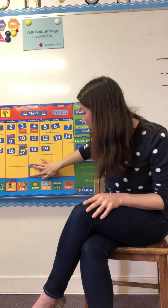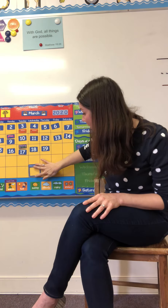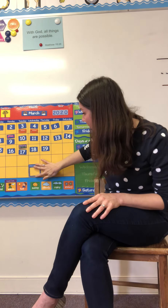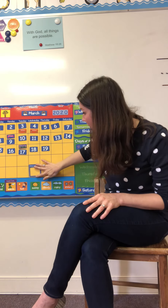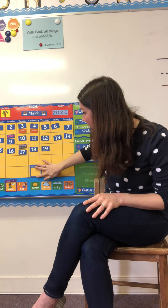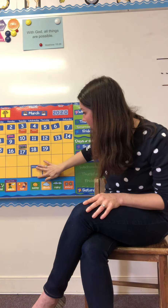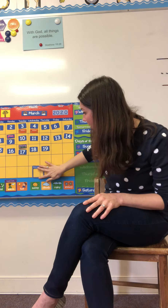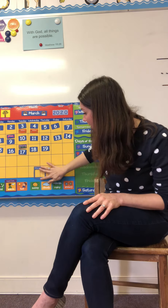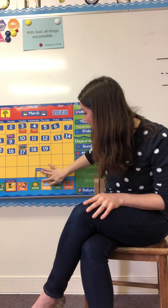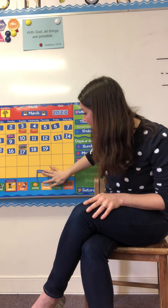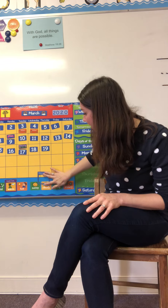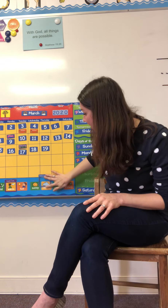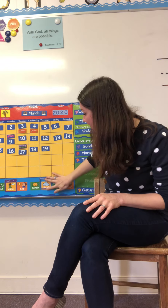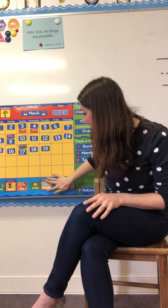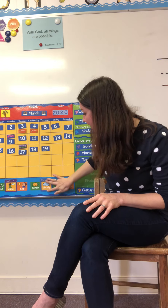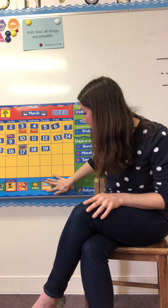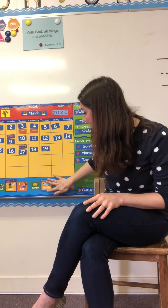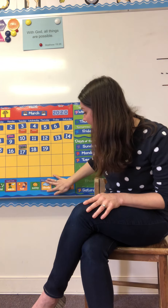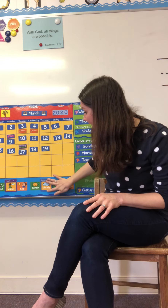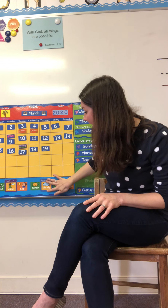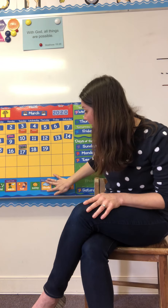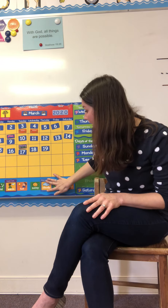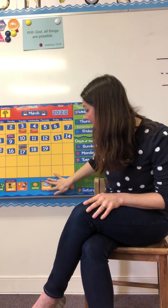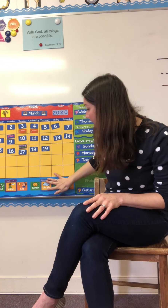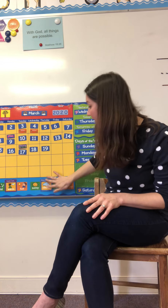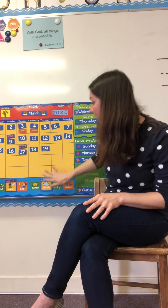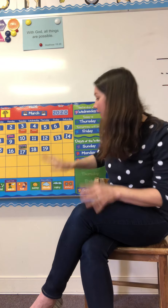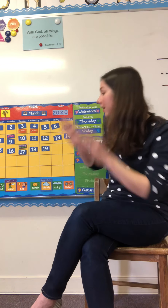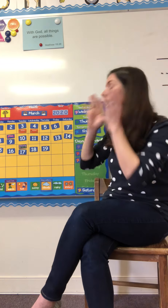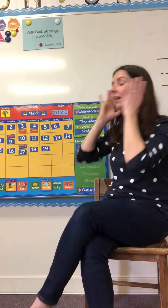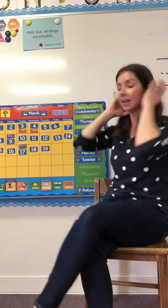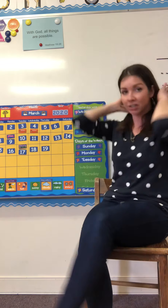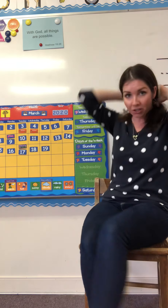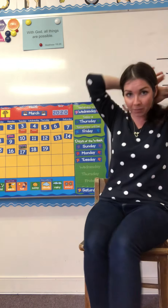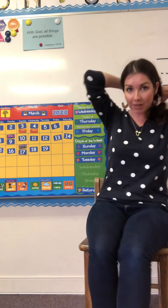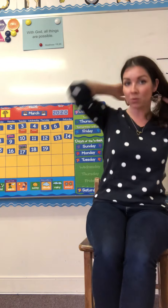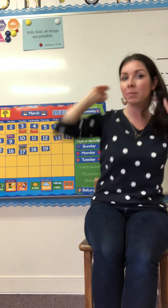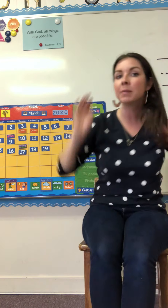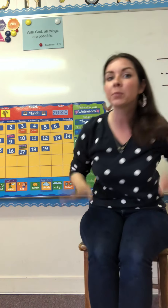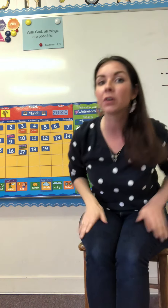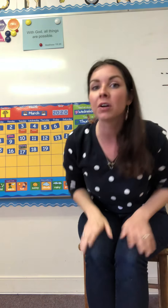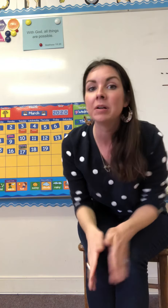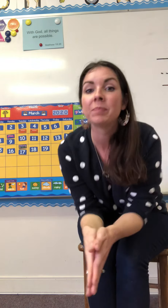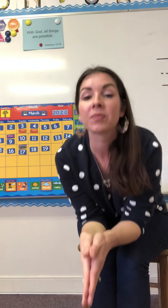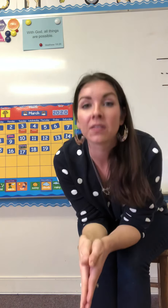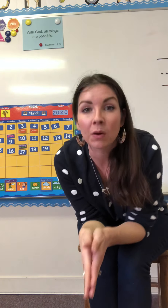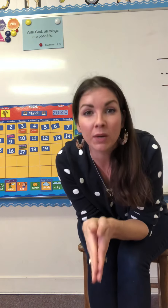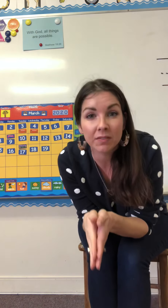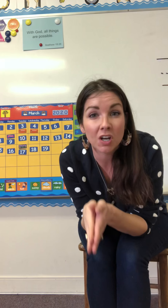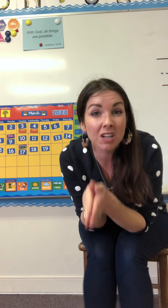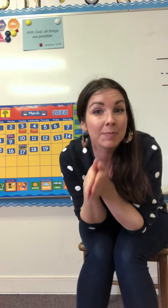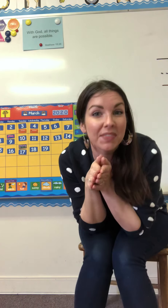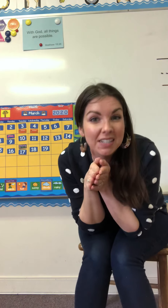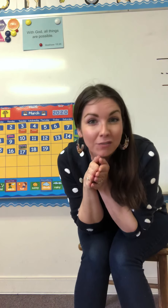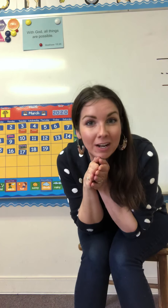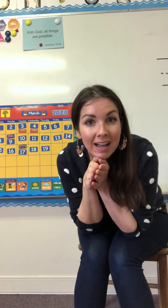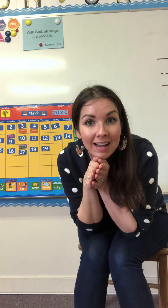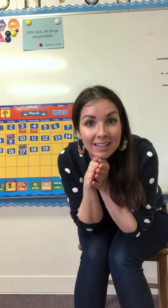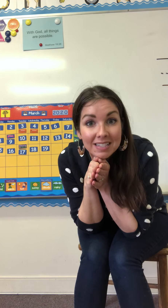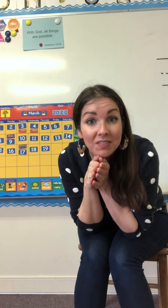weather is cloudy and you may remember that we have talked about the different kinds of